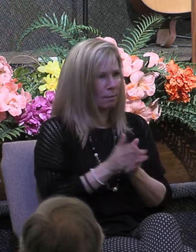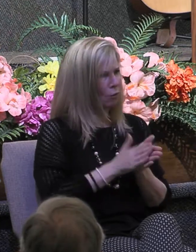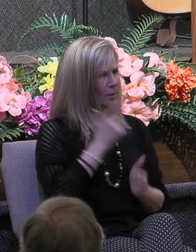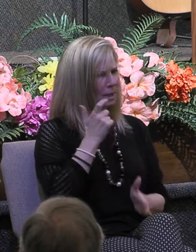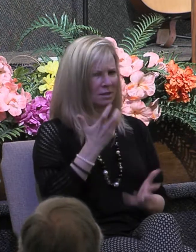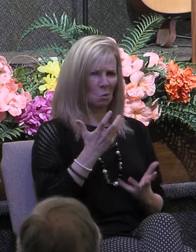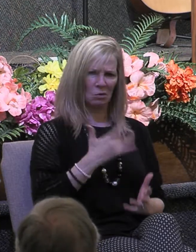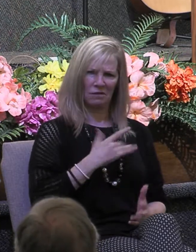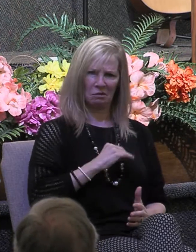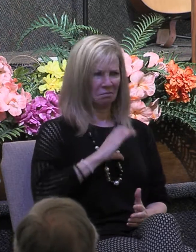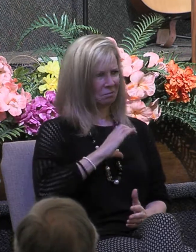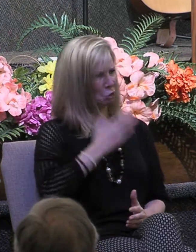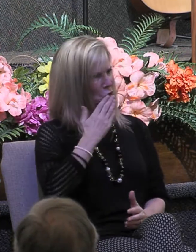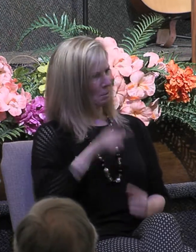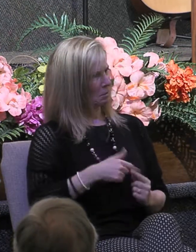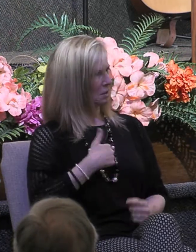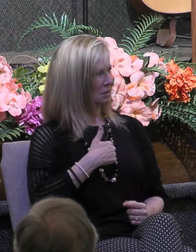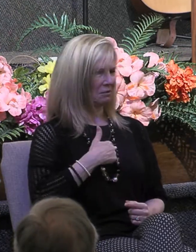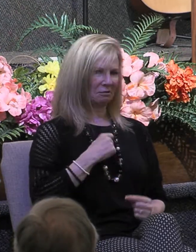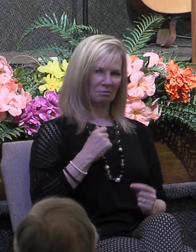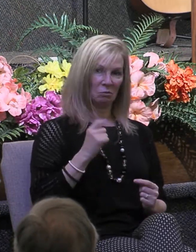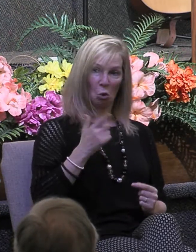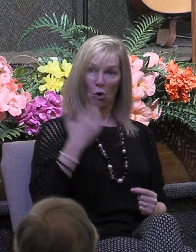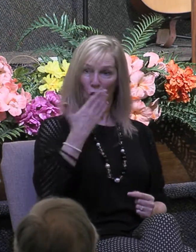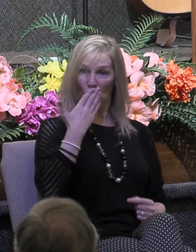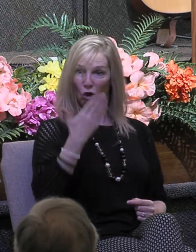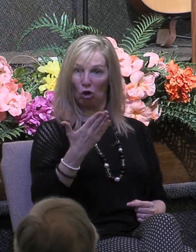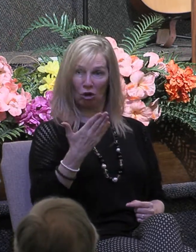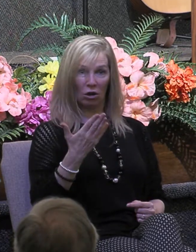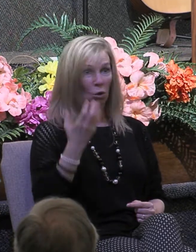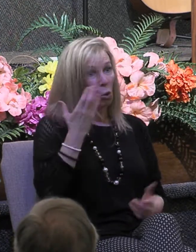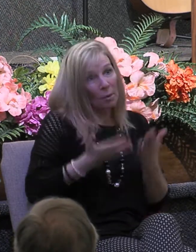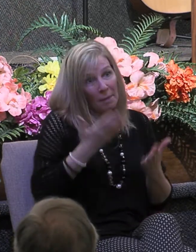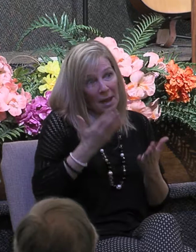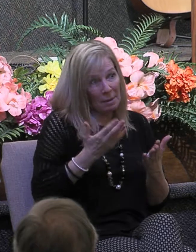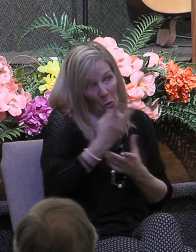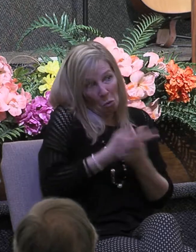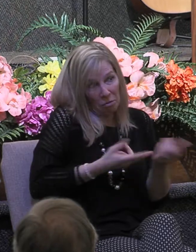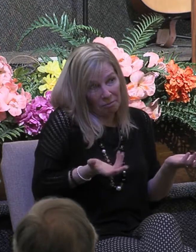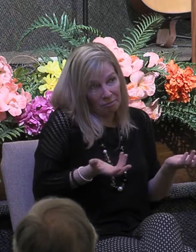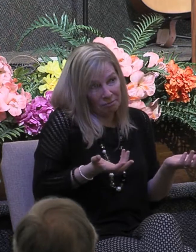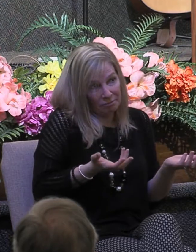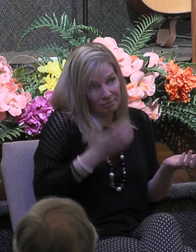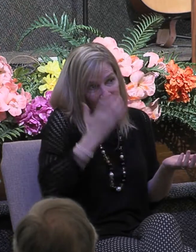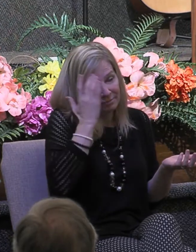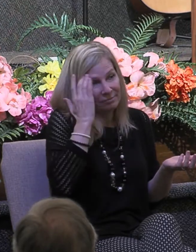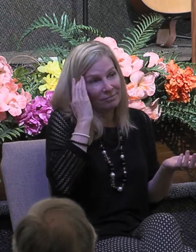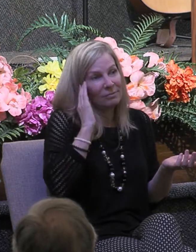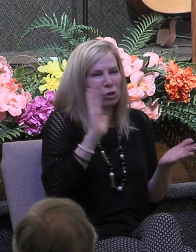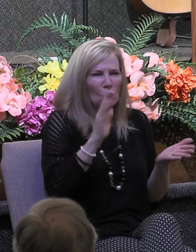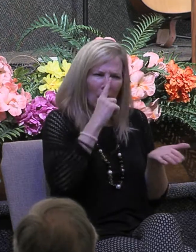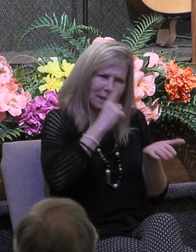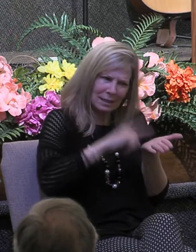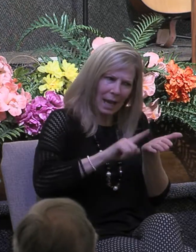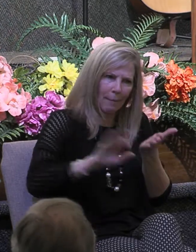yourself or look good in the eyes of others or perhaps even both so examine your heart to see if your life